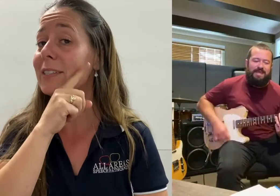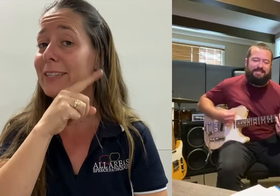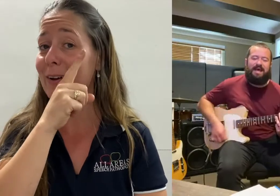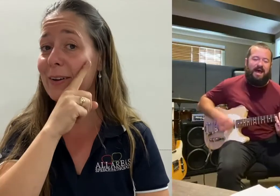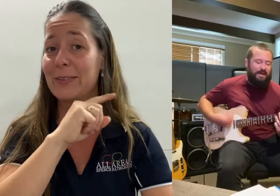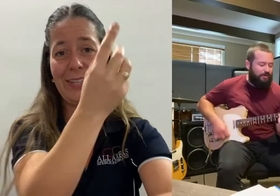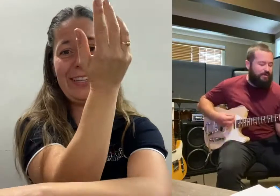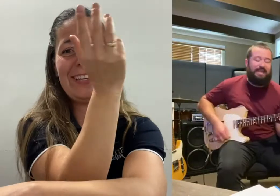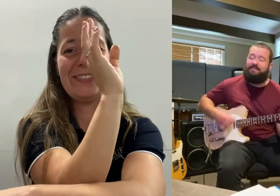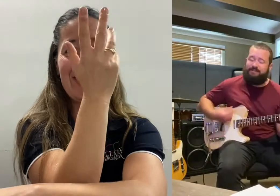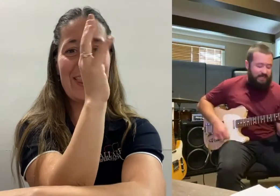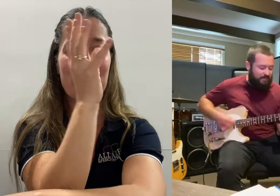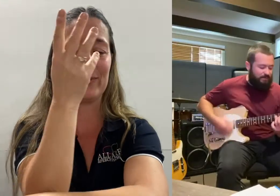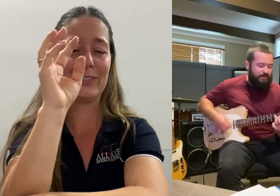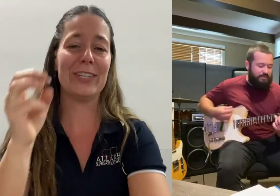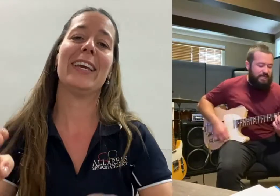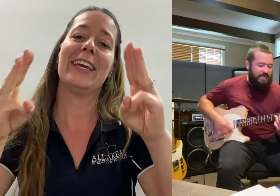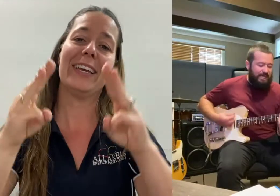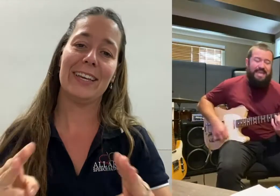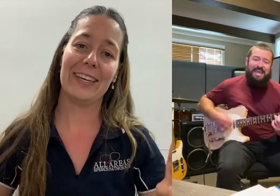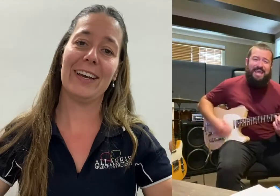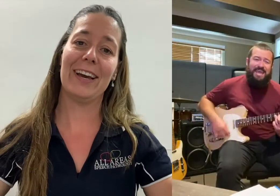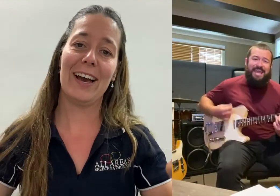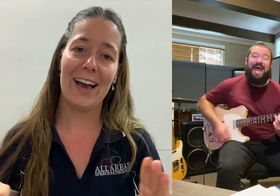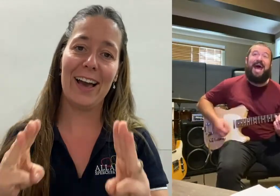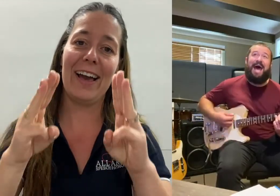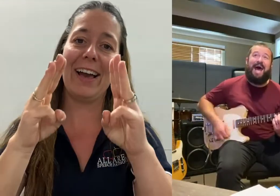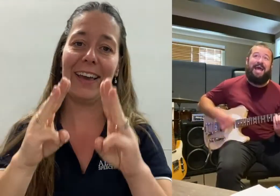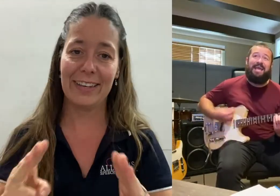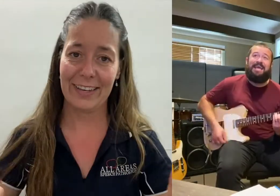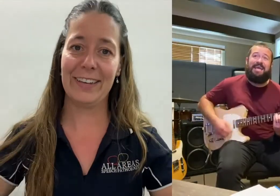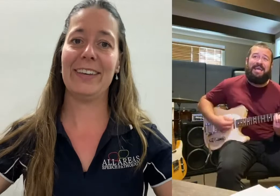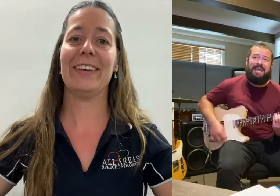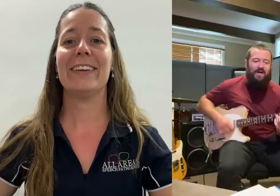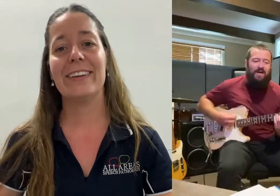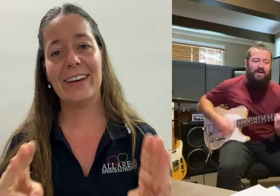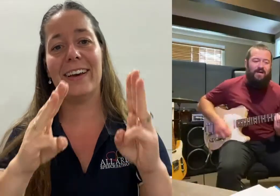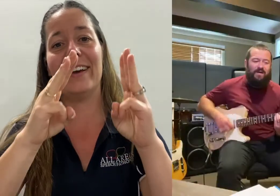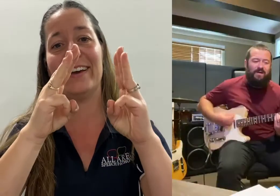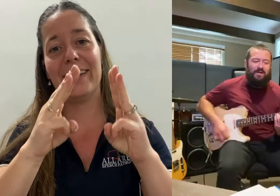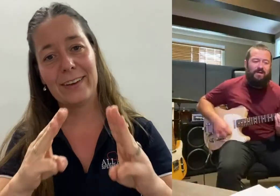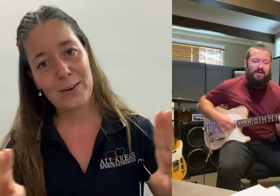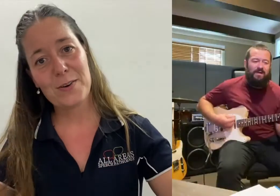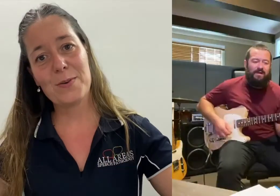dog lives in the bush. E, I, E, I, O. Oh,